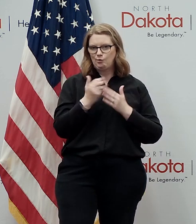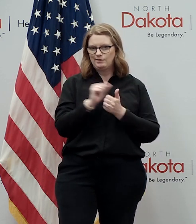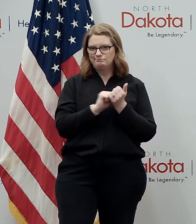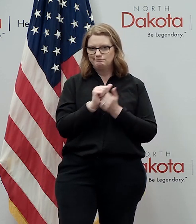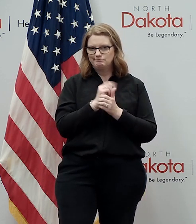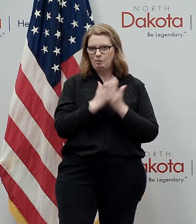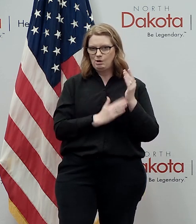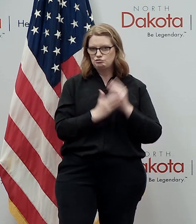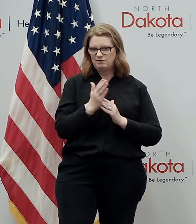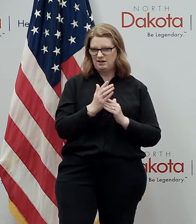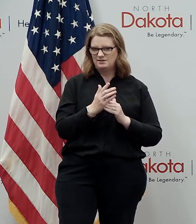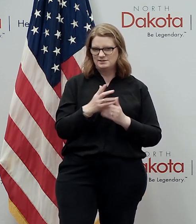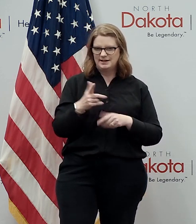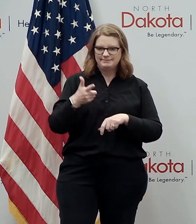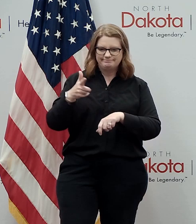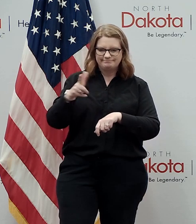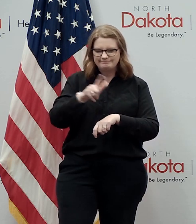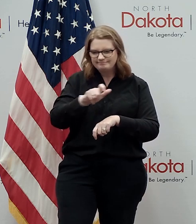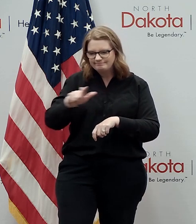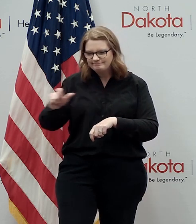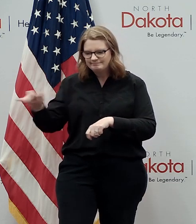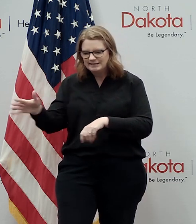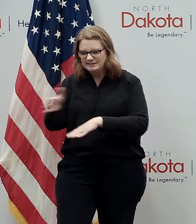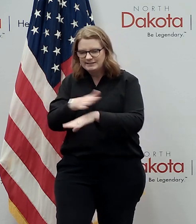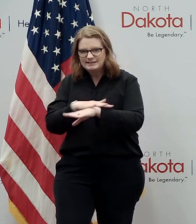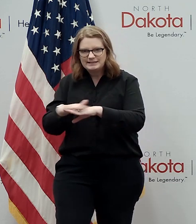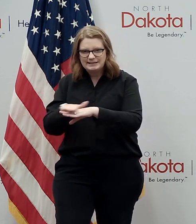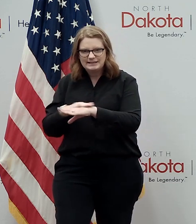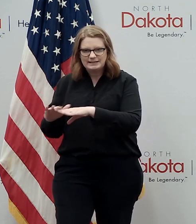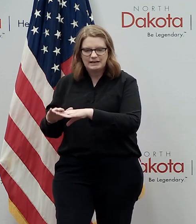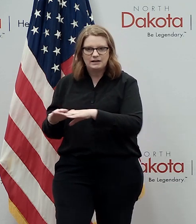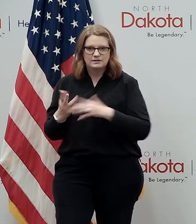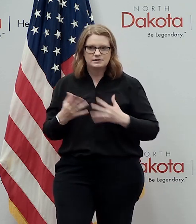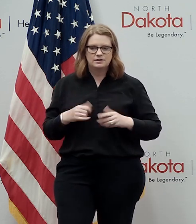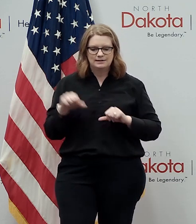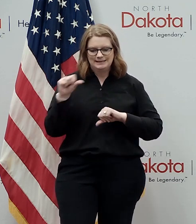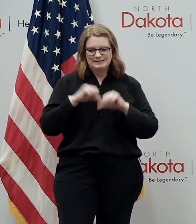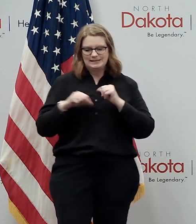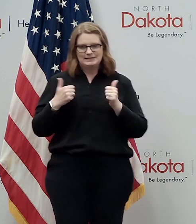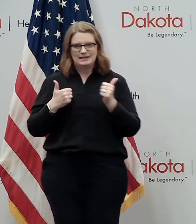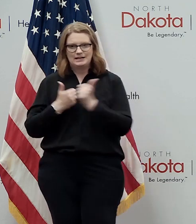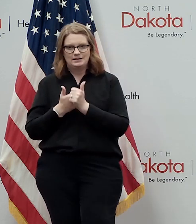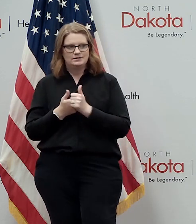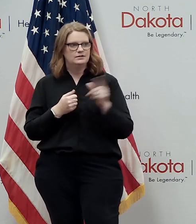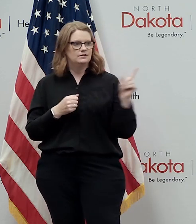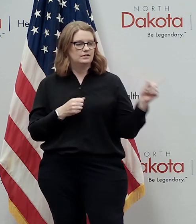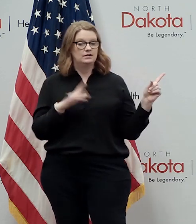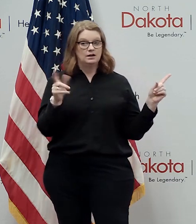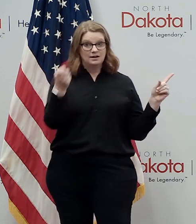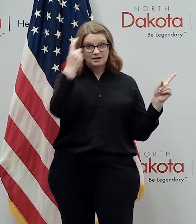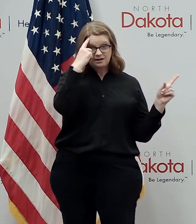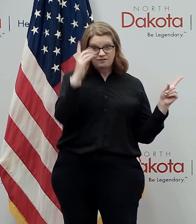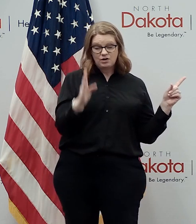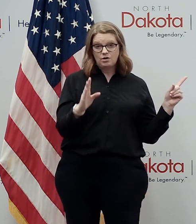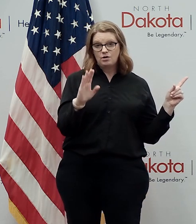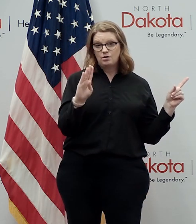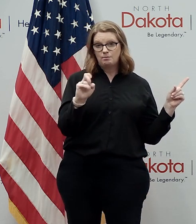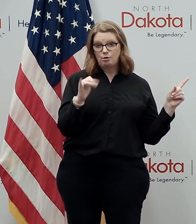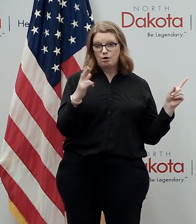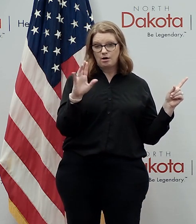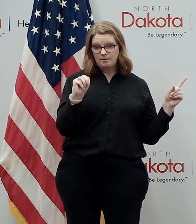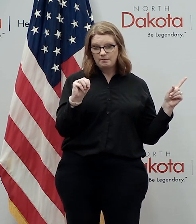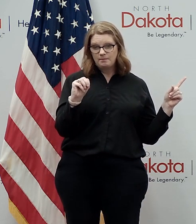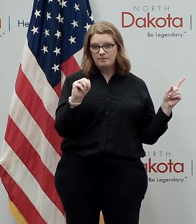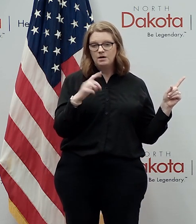we're catching up on our science governor bergam has talked a lot about our amazing